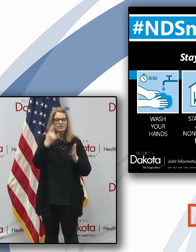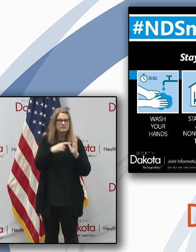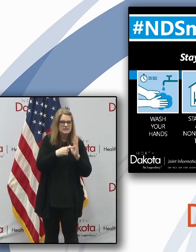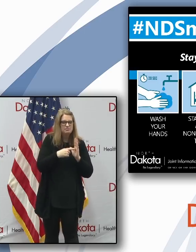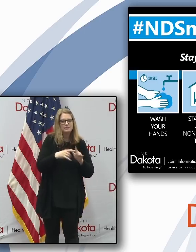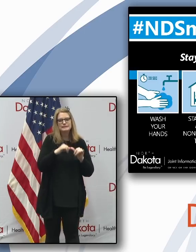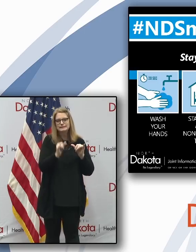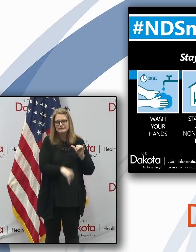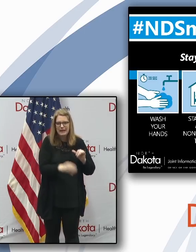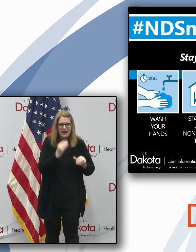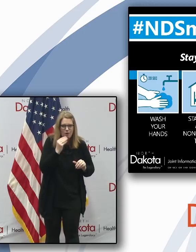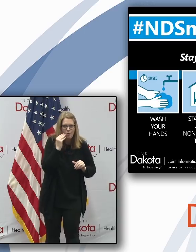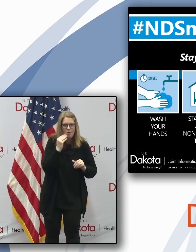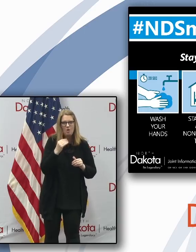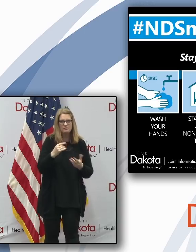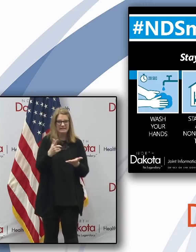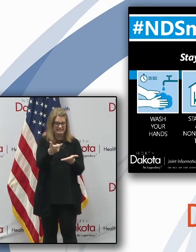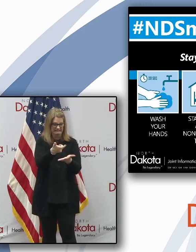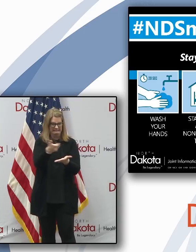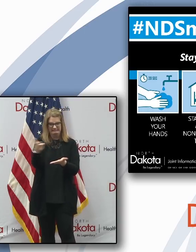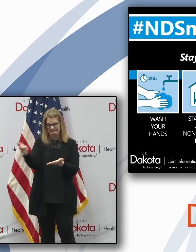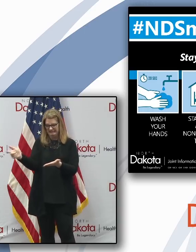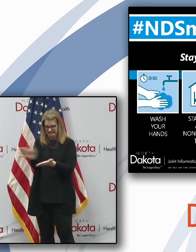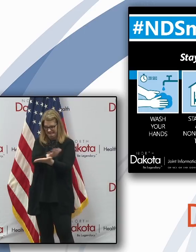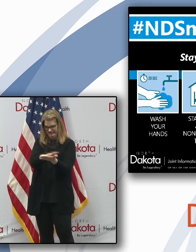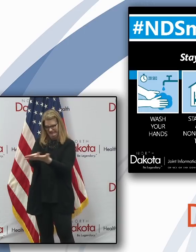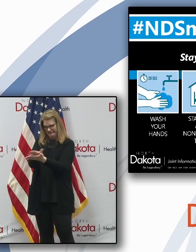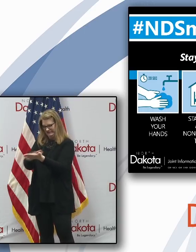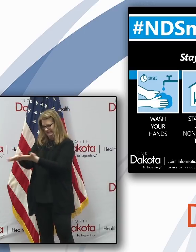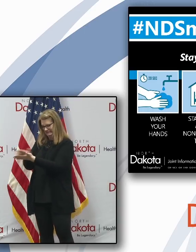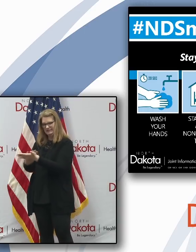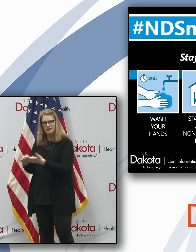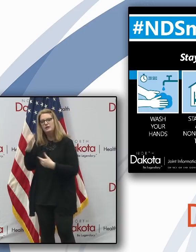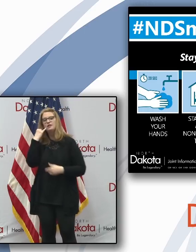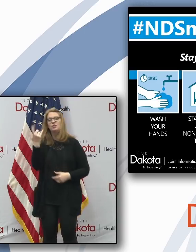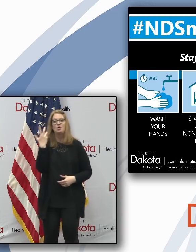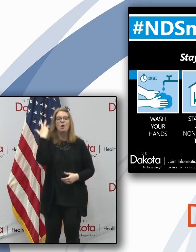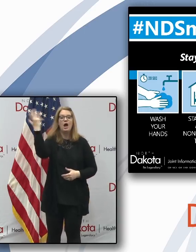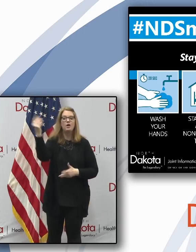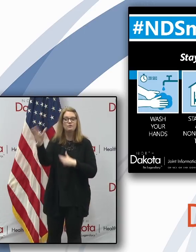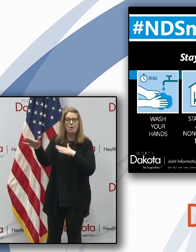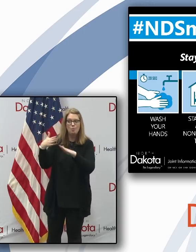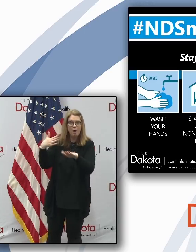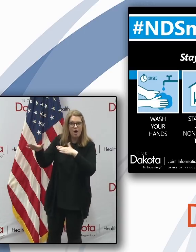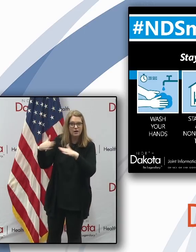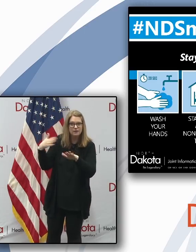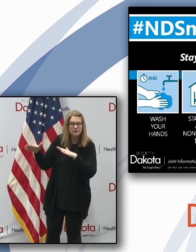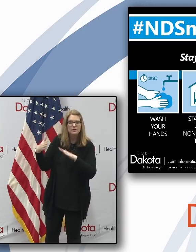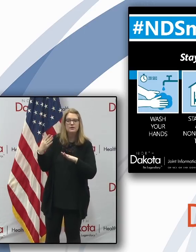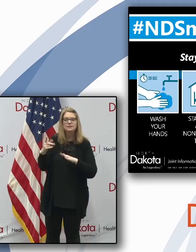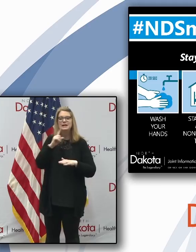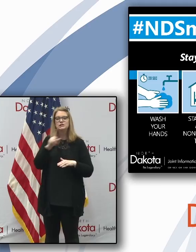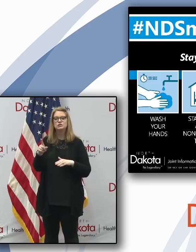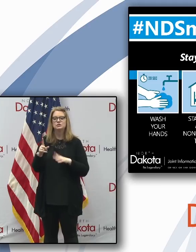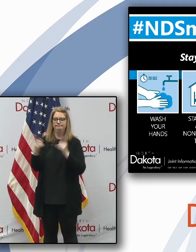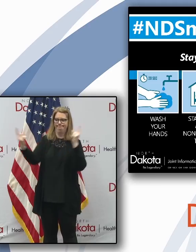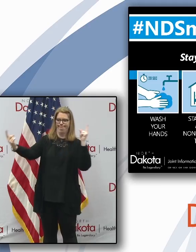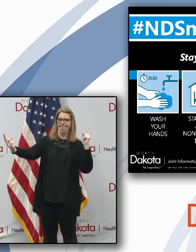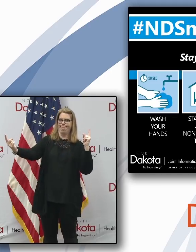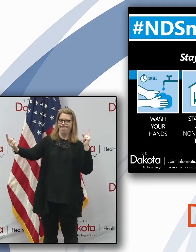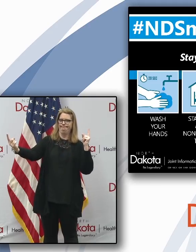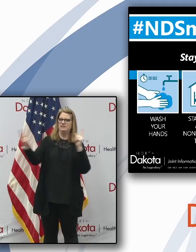And, you know, disinfect and clean services. And if you do get out, whether it's for a walk or anything this weekend, make sure you maintain